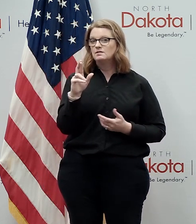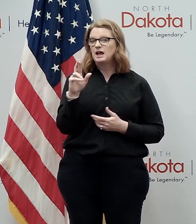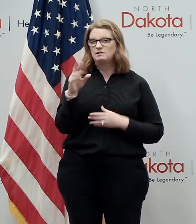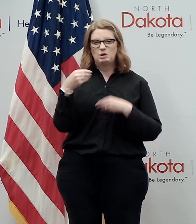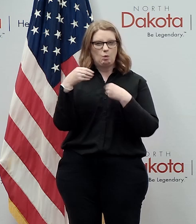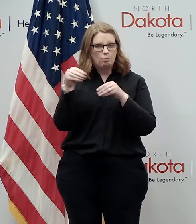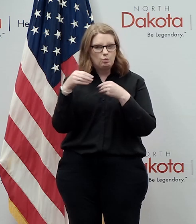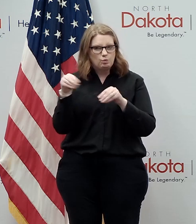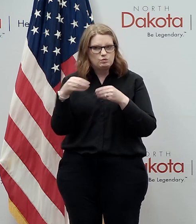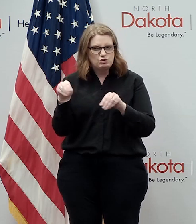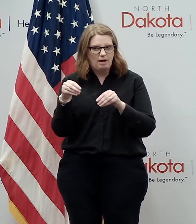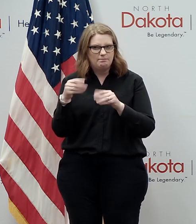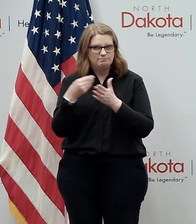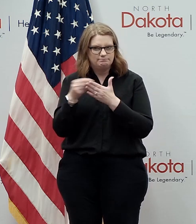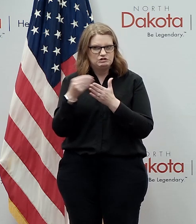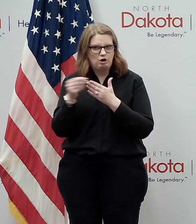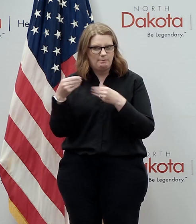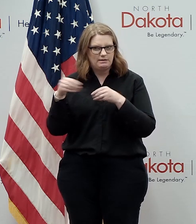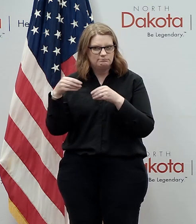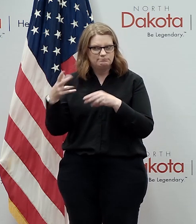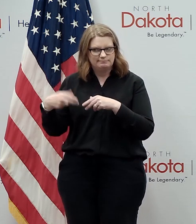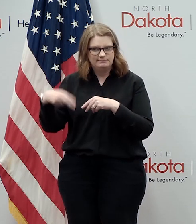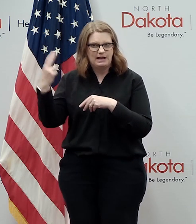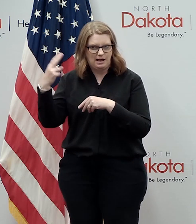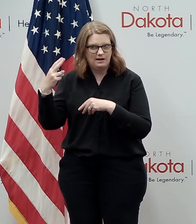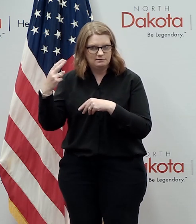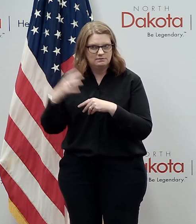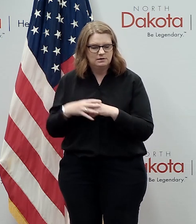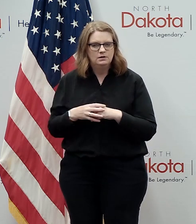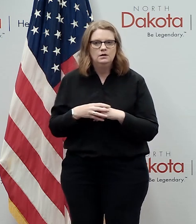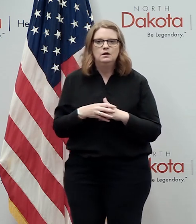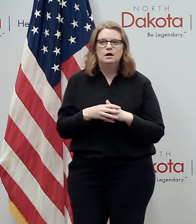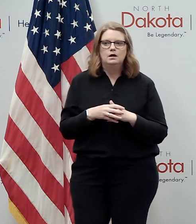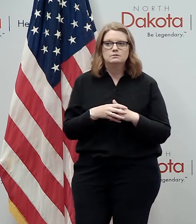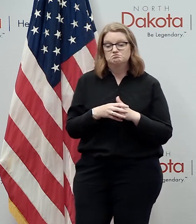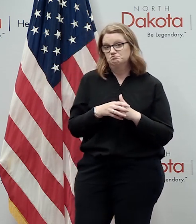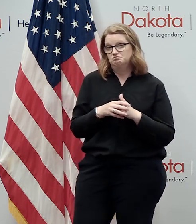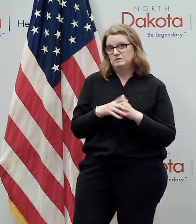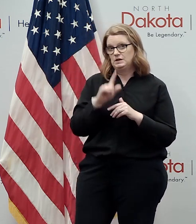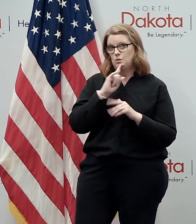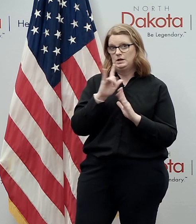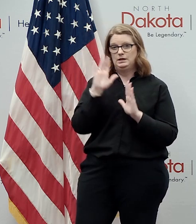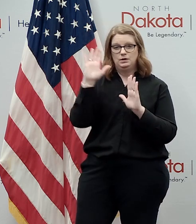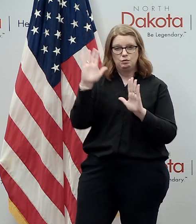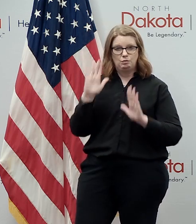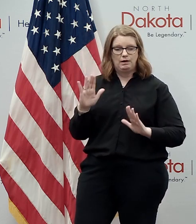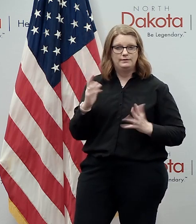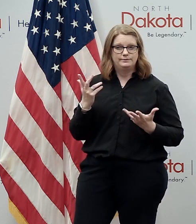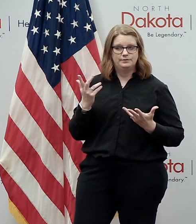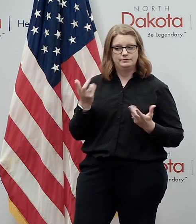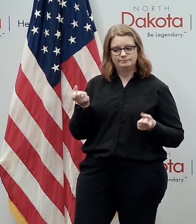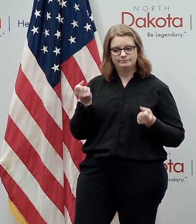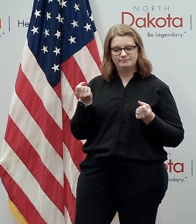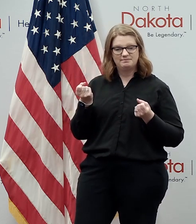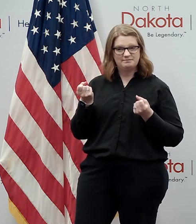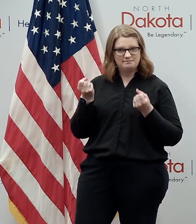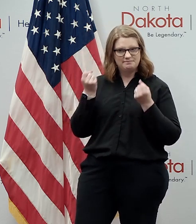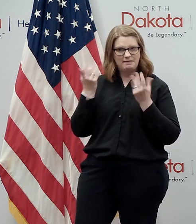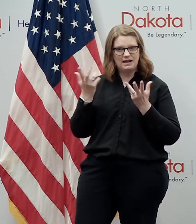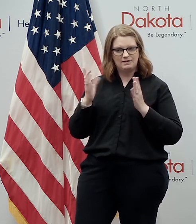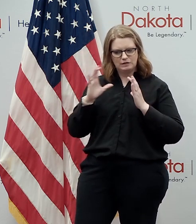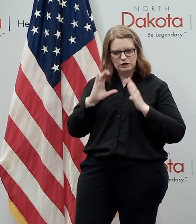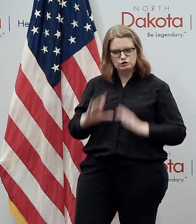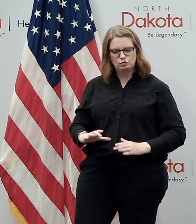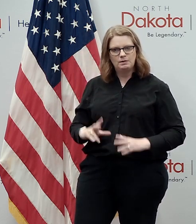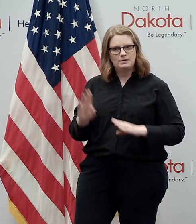now. It is a, could be, you know, again, great for the, for many of the consumer facing businesses that